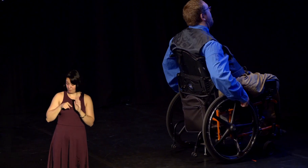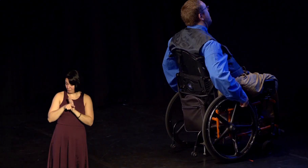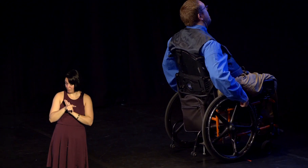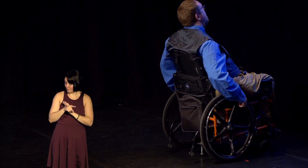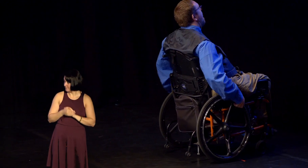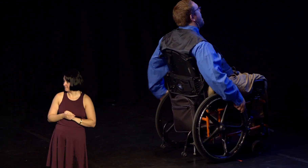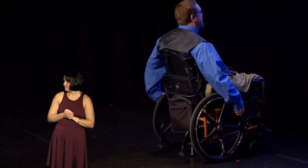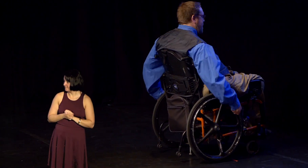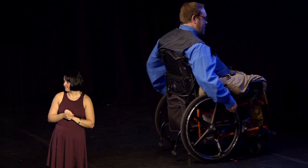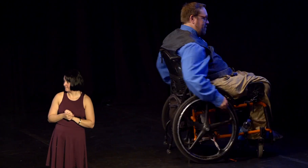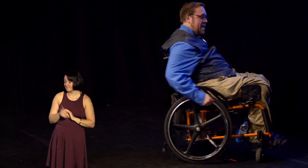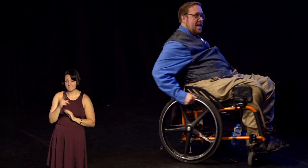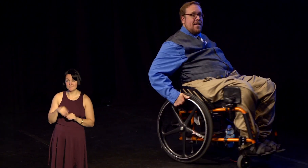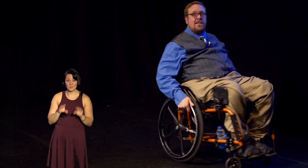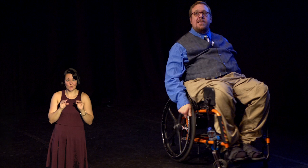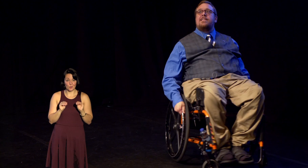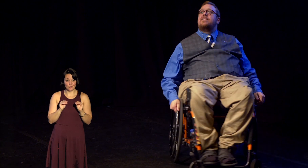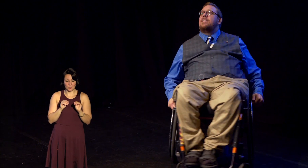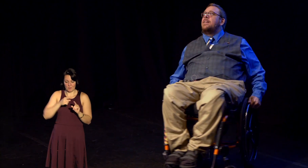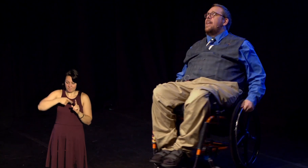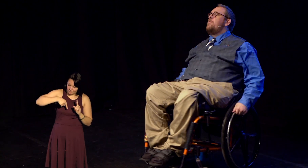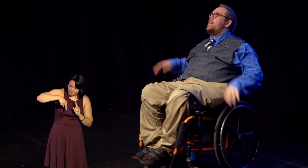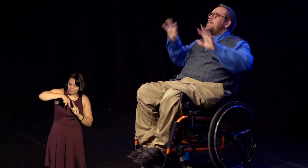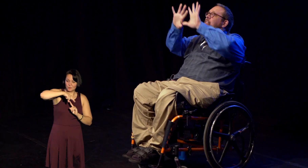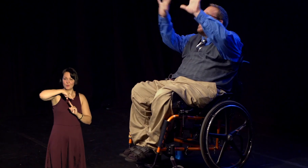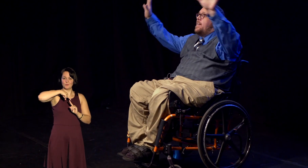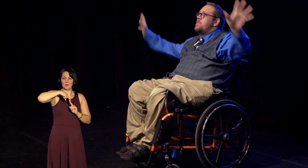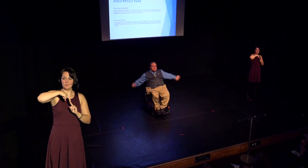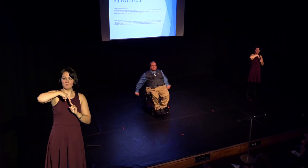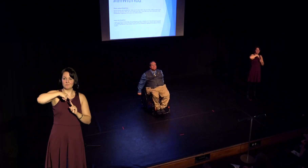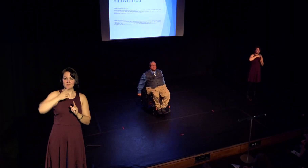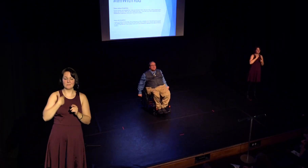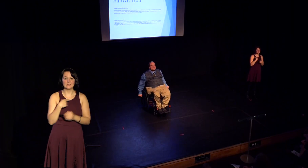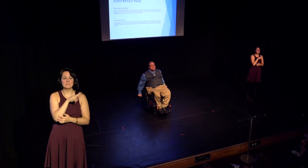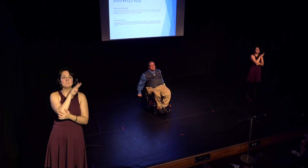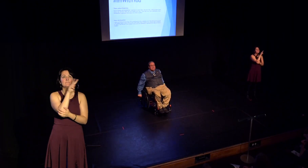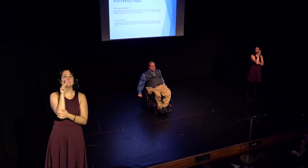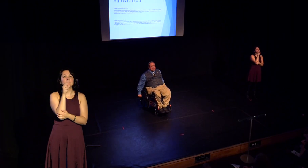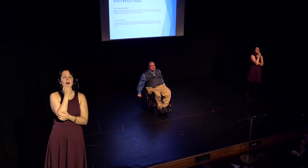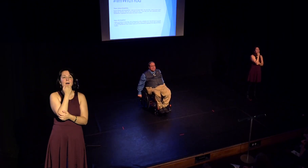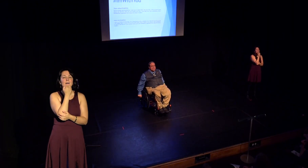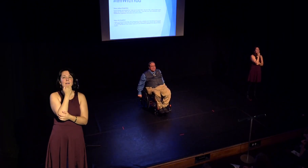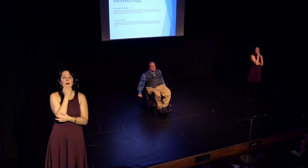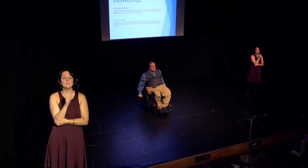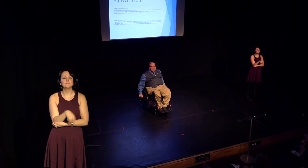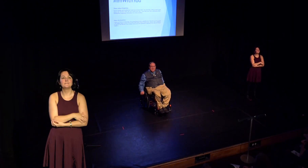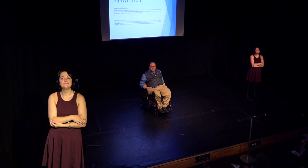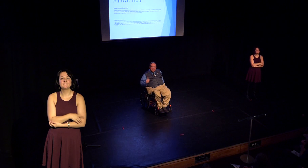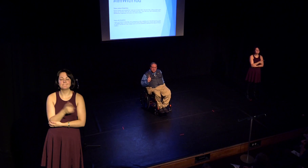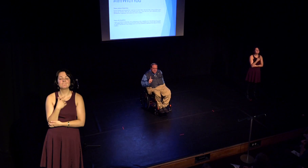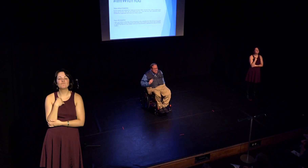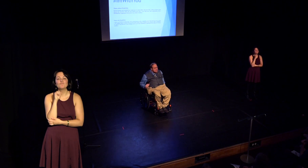you stop, you turn around, and everybody stares at the numbers. Like, okay, we're going to get there.